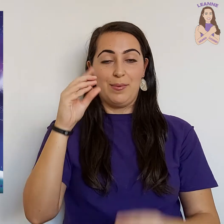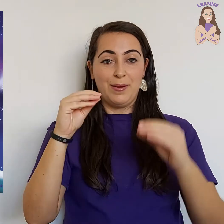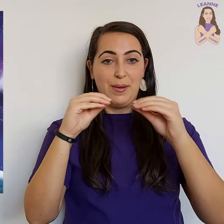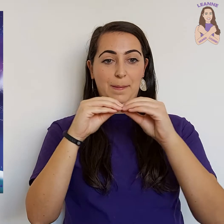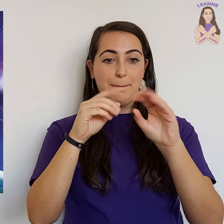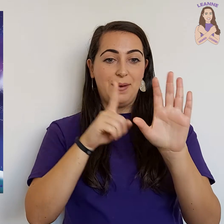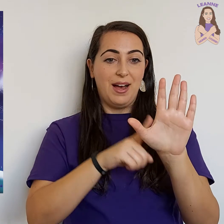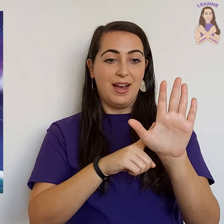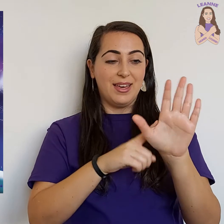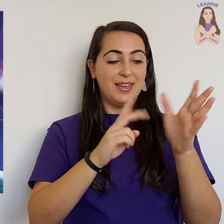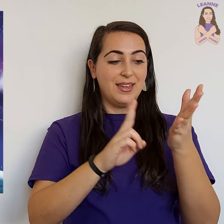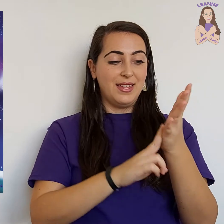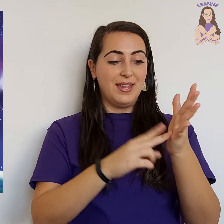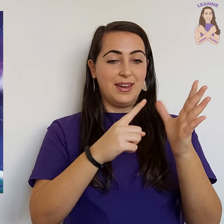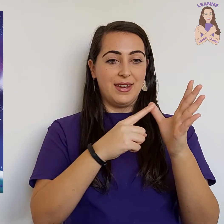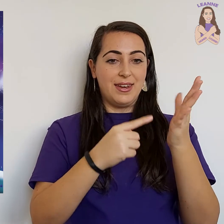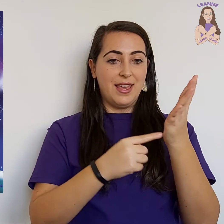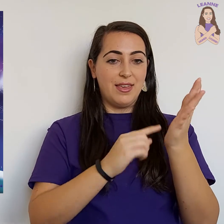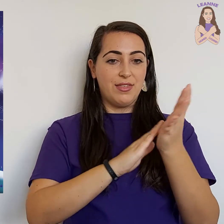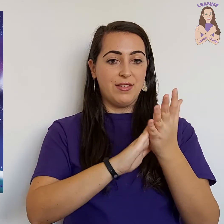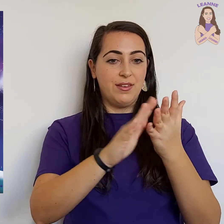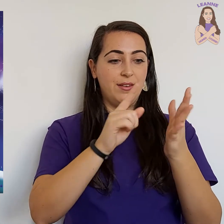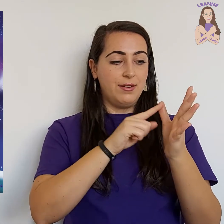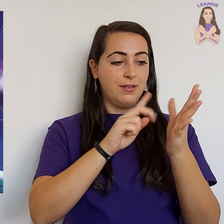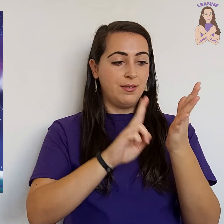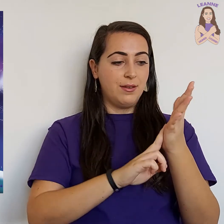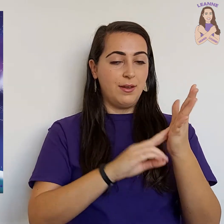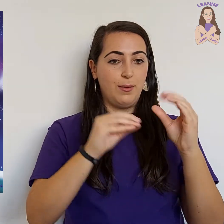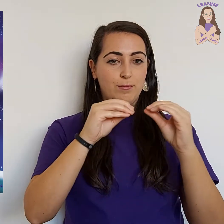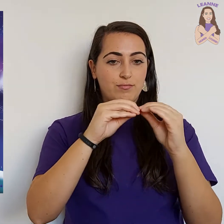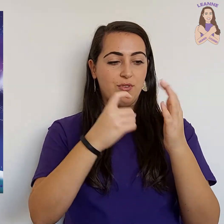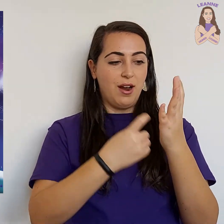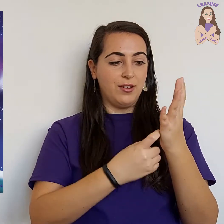by Nathan Bryan.